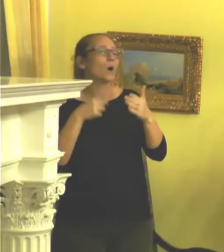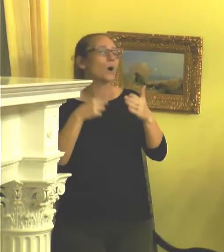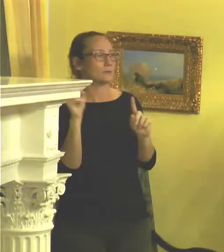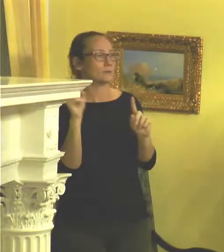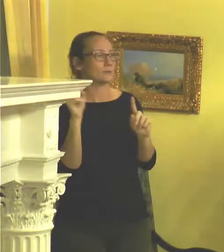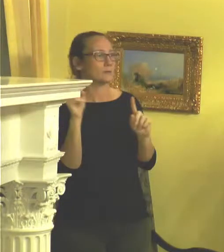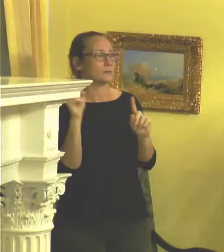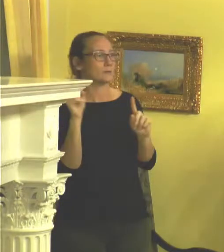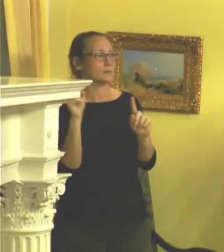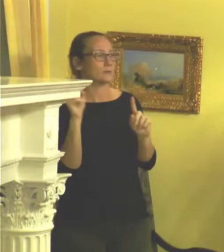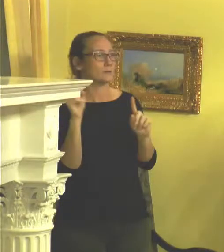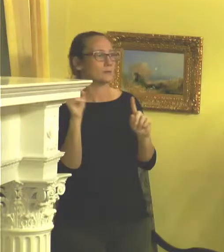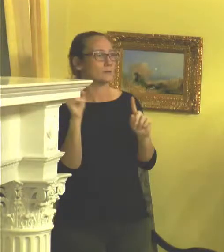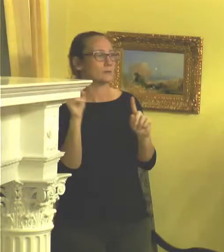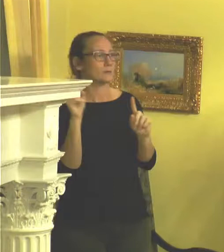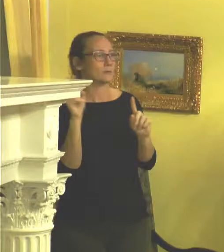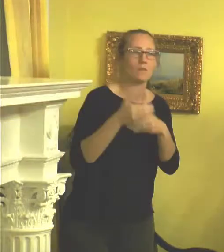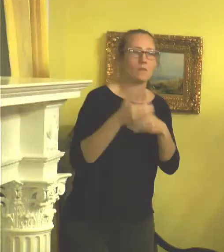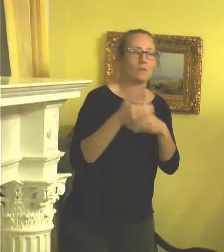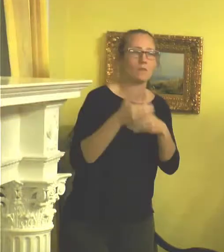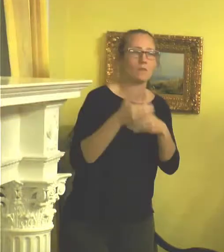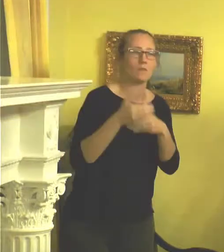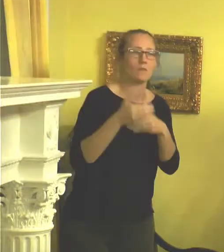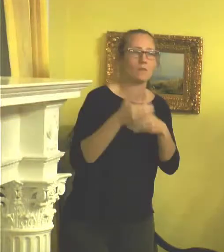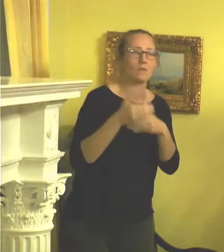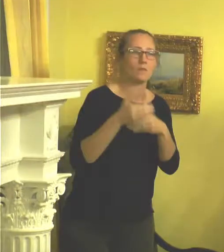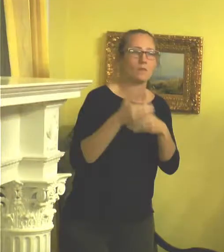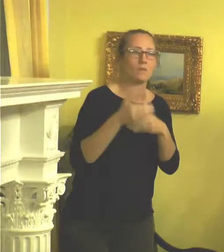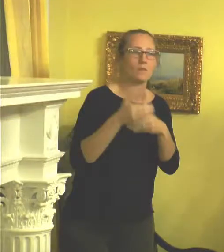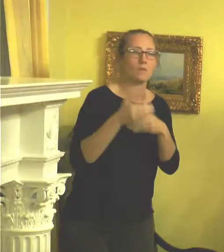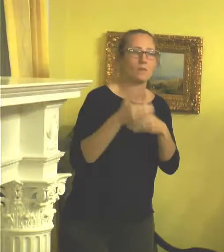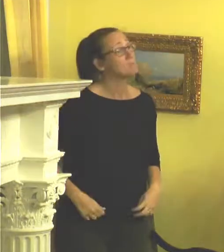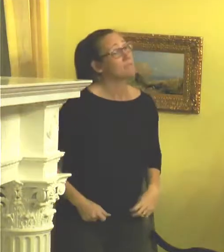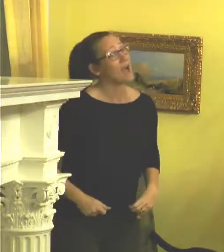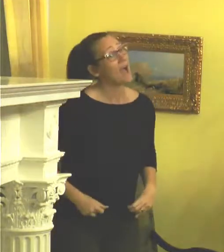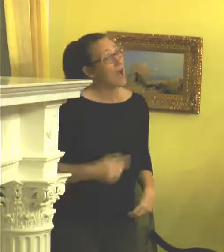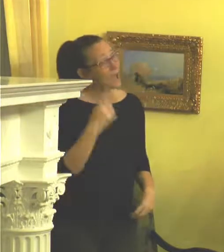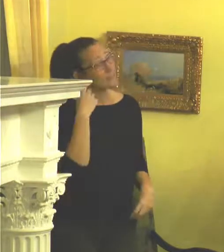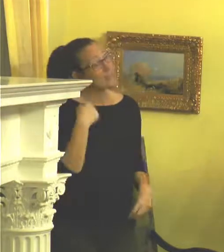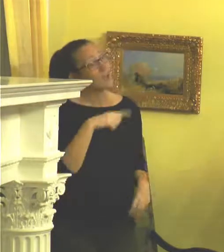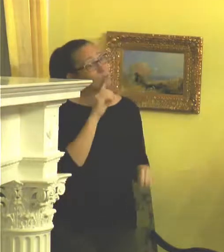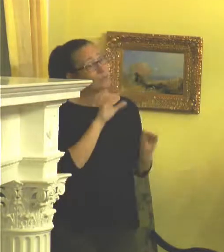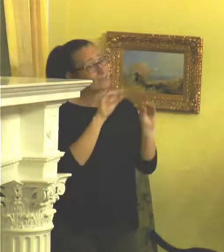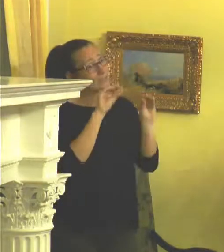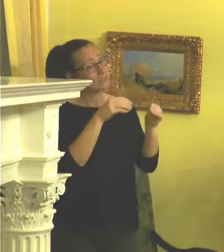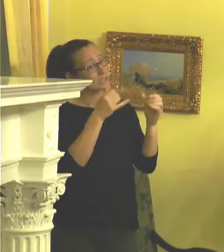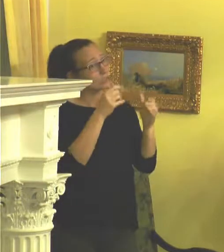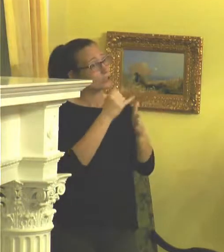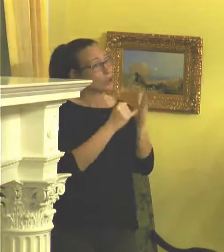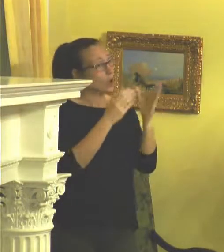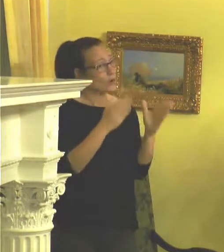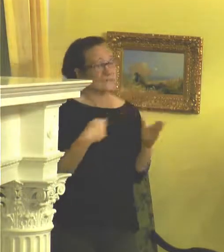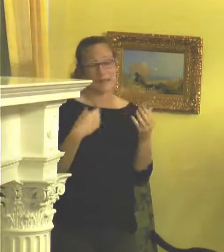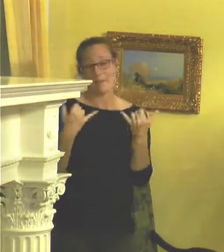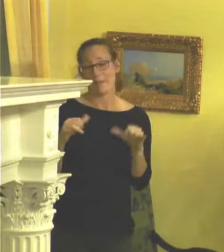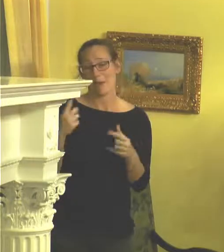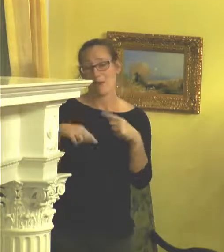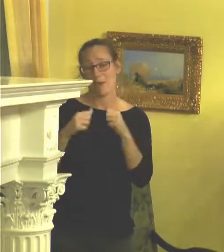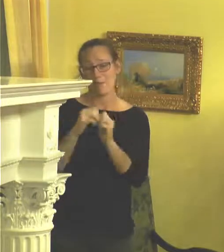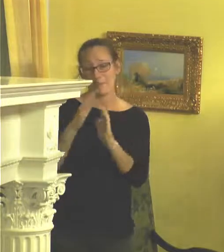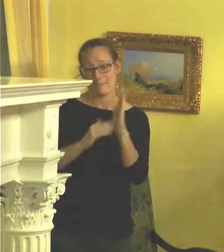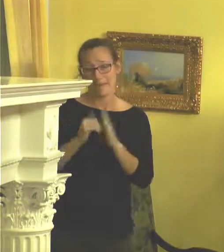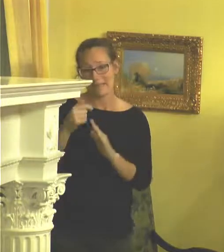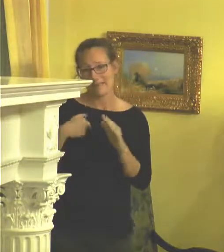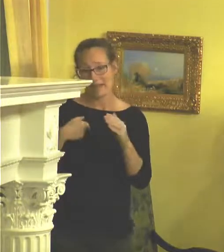to participate in that. So it's just kind of always been there. I think I'm really an installation artist and I'm playing around in paint. And I'm kind of taking